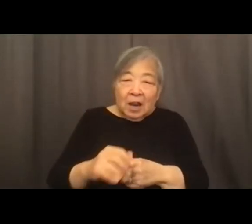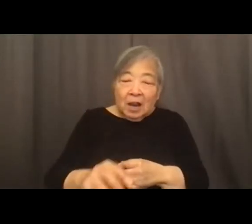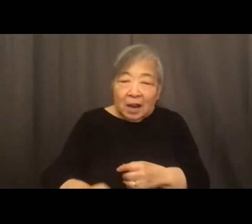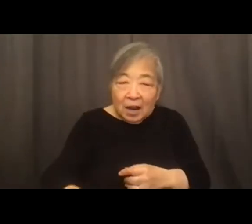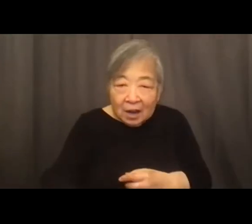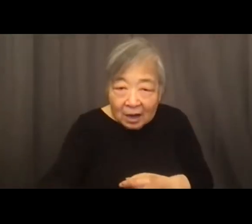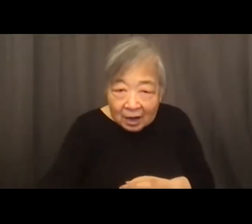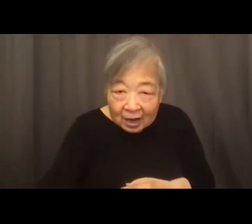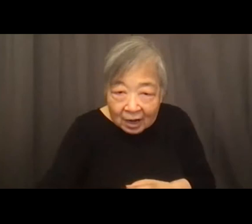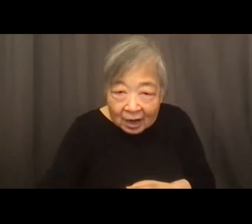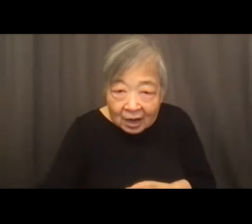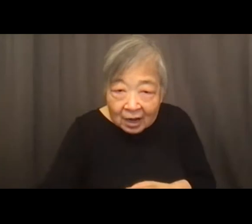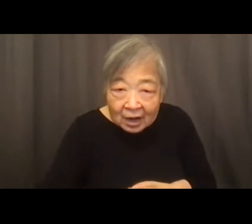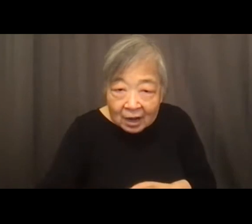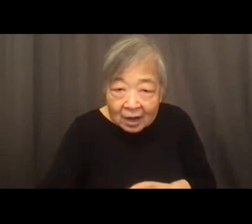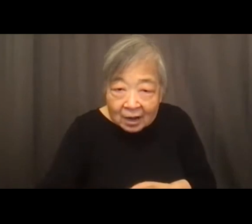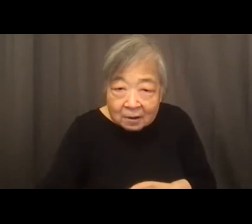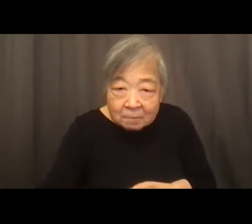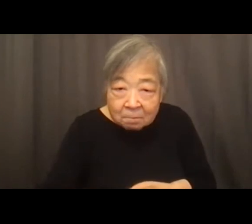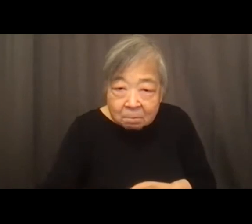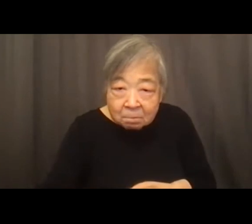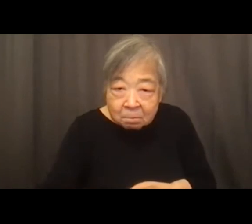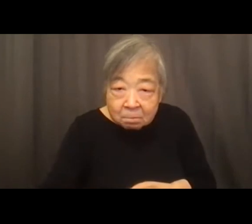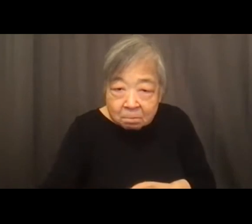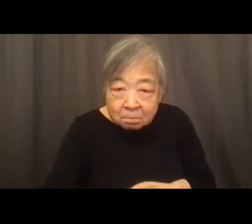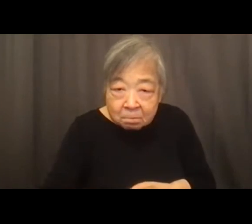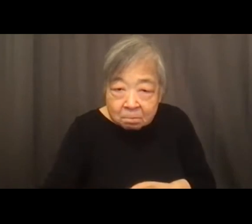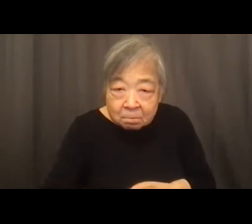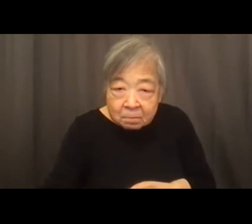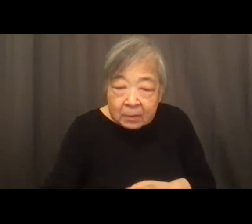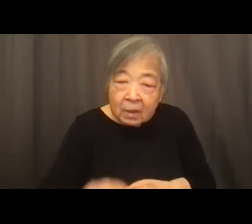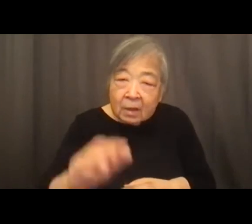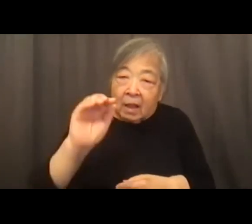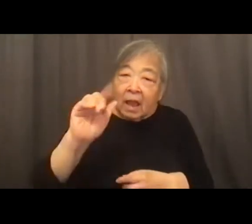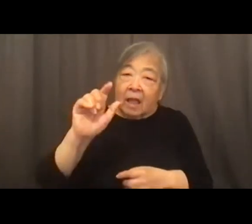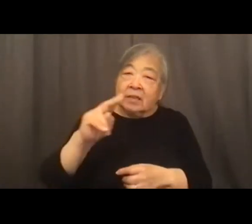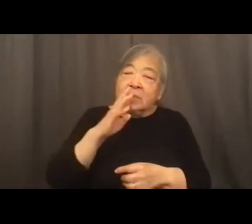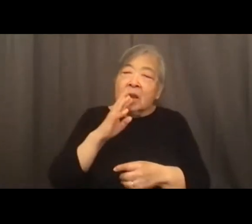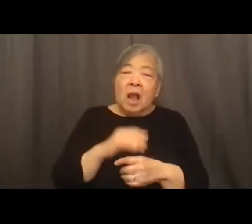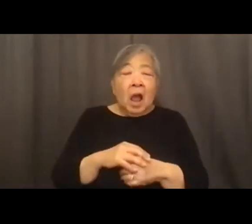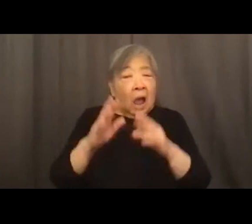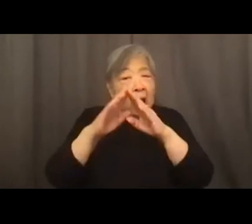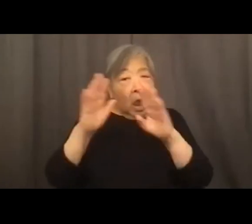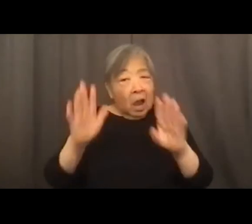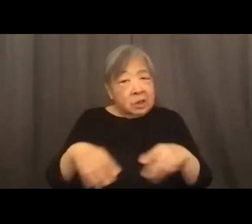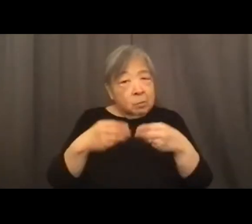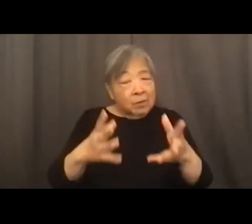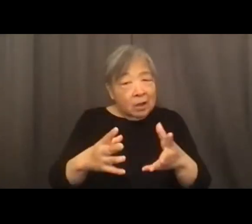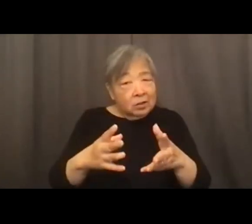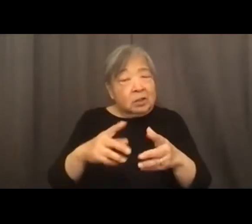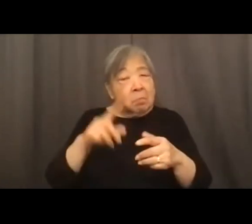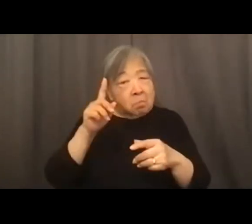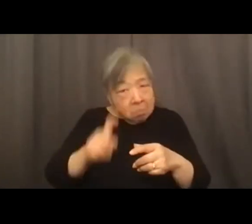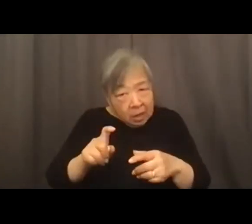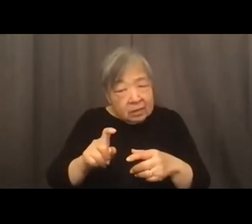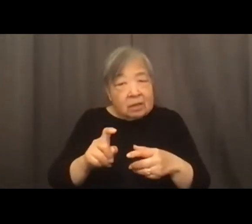I think this is also along those same lines and maybe Nicole you can weigh in on this again but are housing providers obligated to show or provide